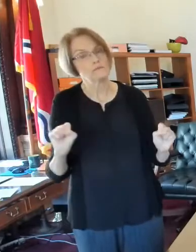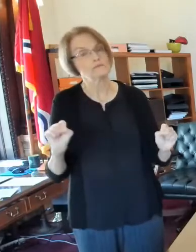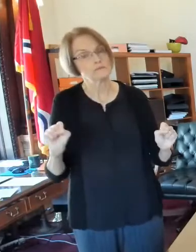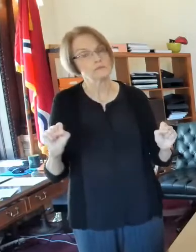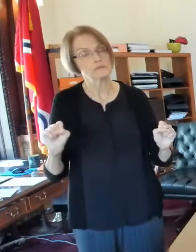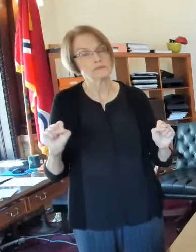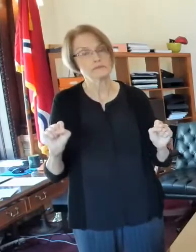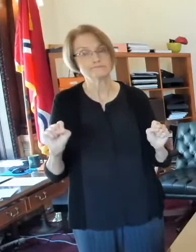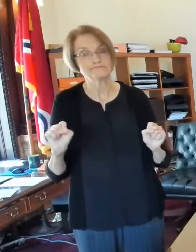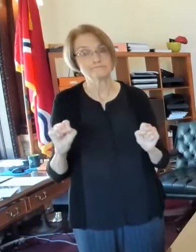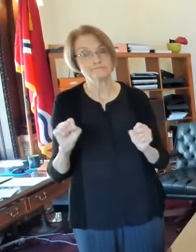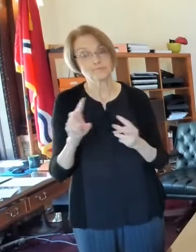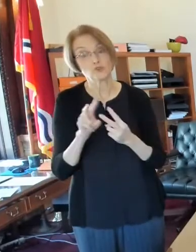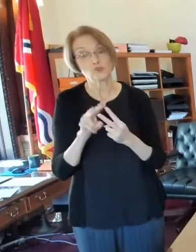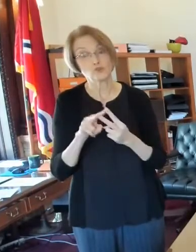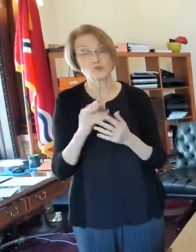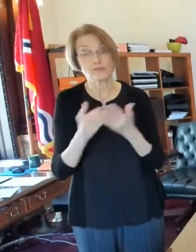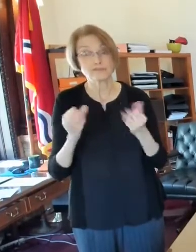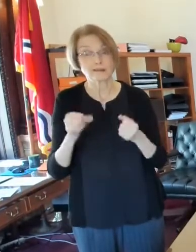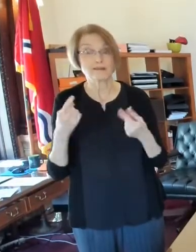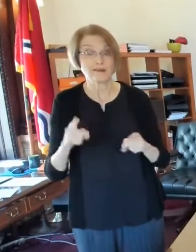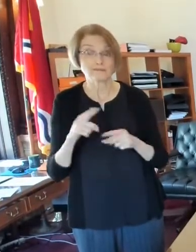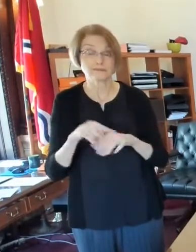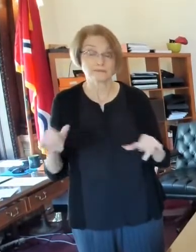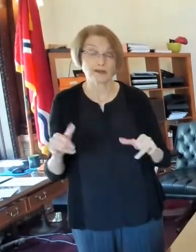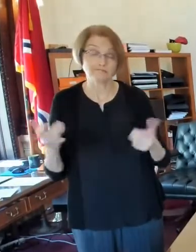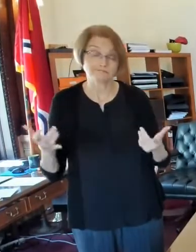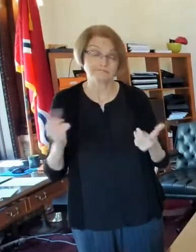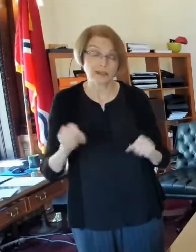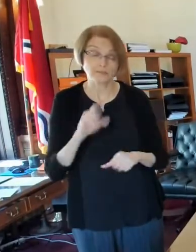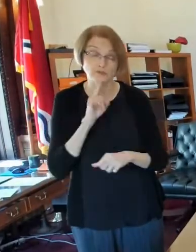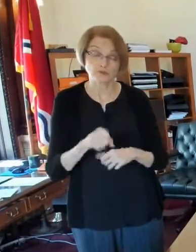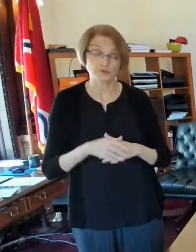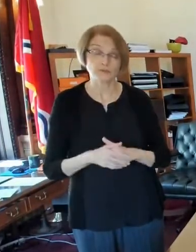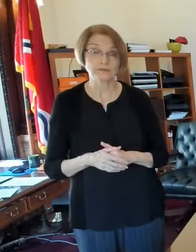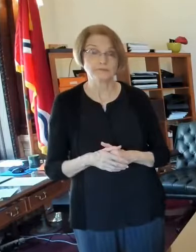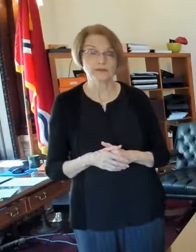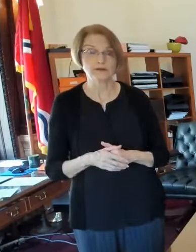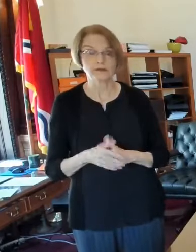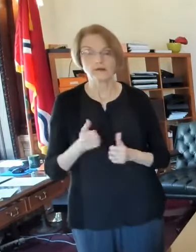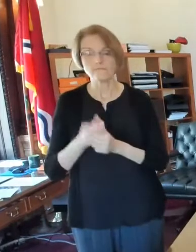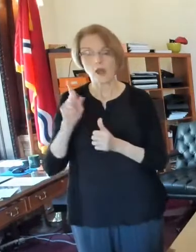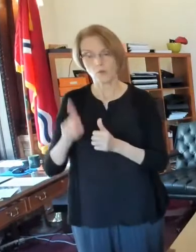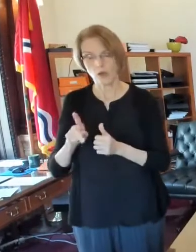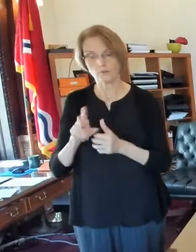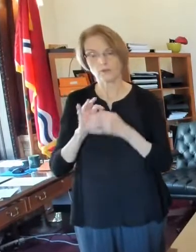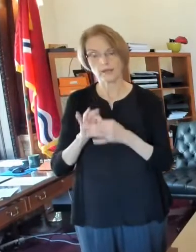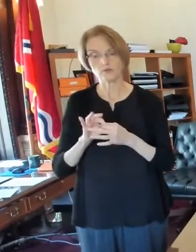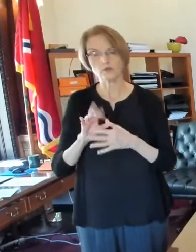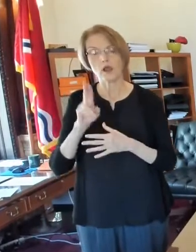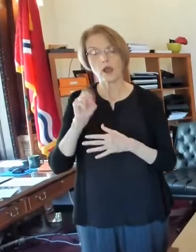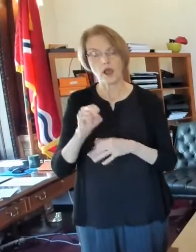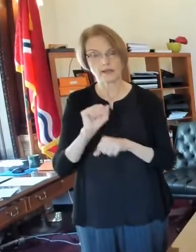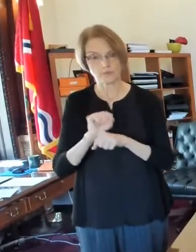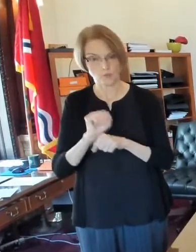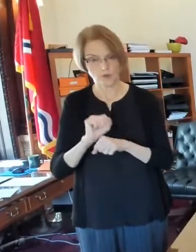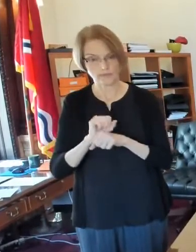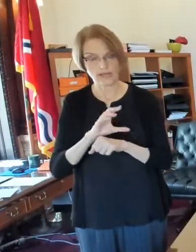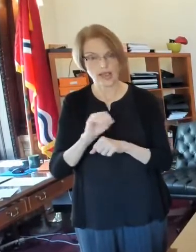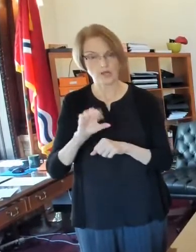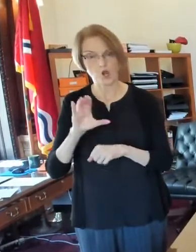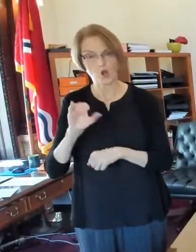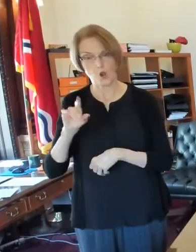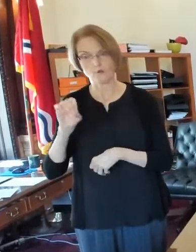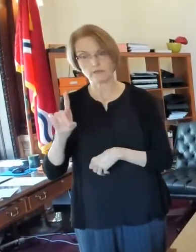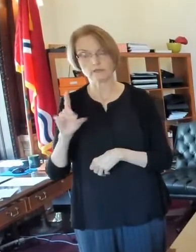again, two things can be true at the same time. So, uh, we have a follow up question about unemployment and COVID. Could you speak